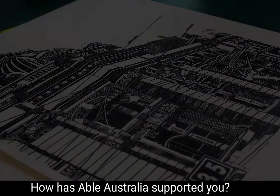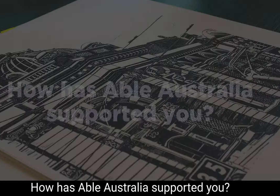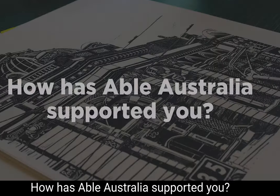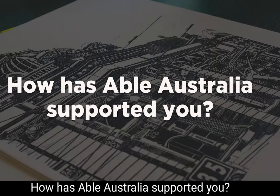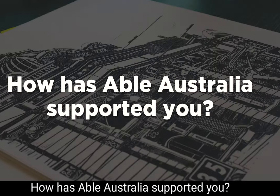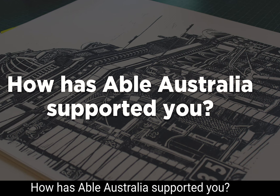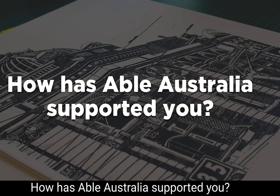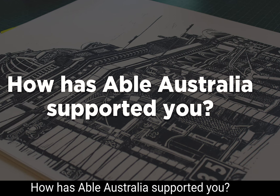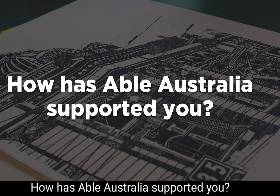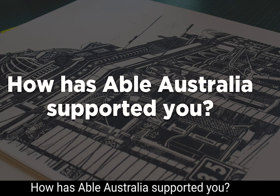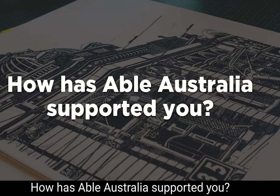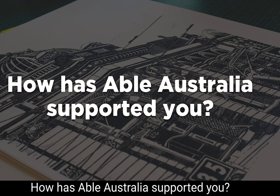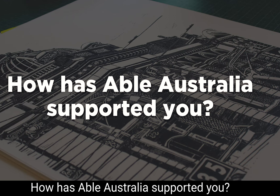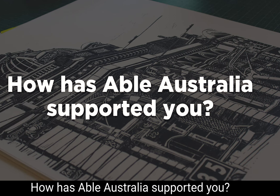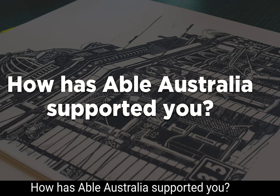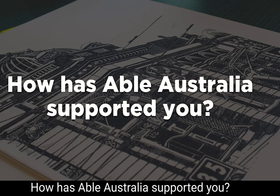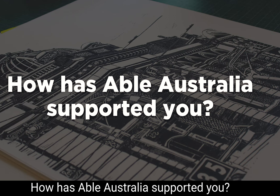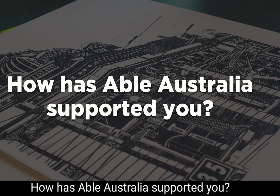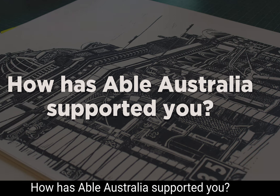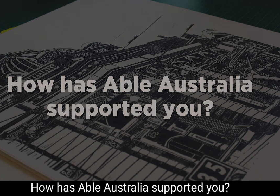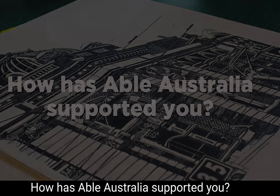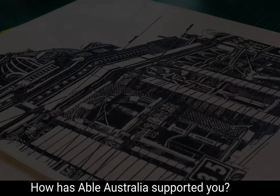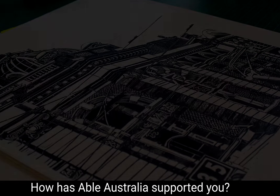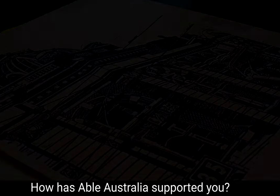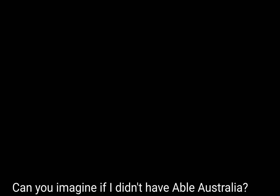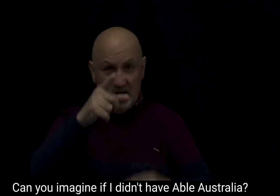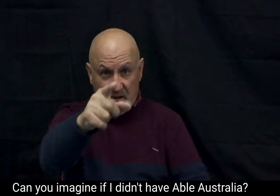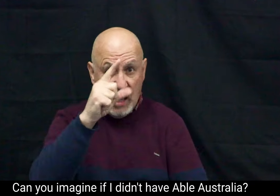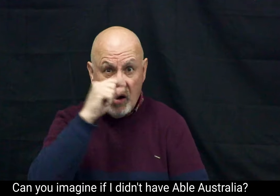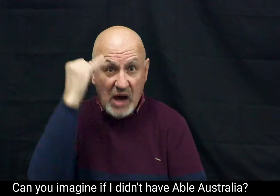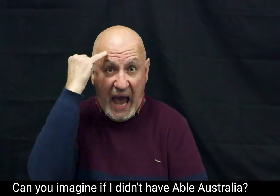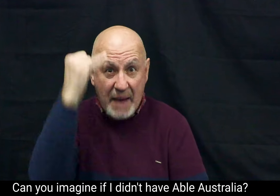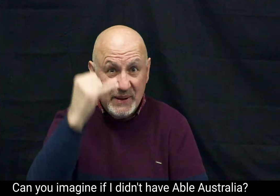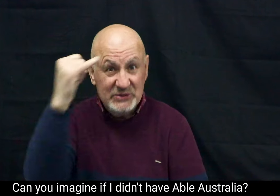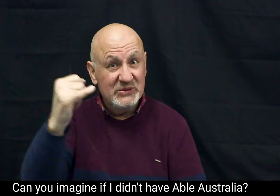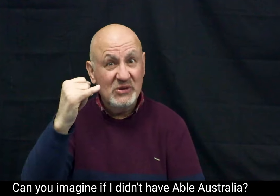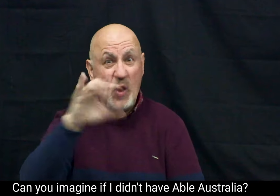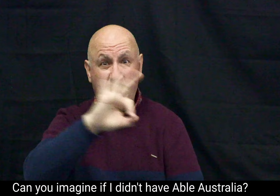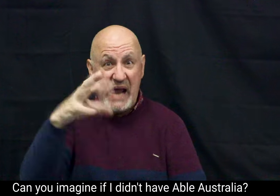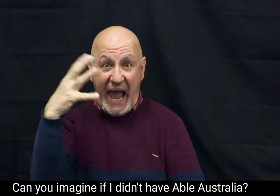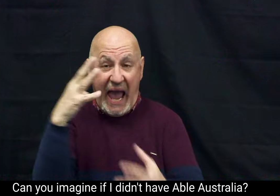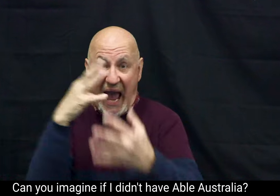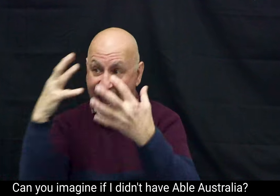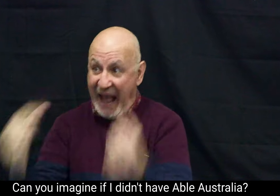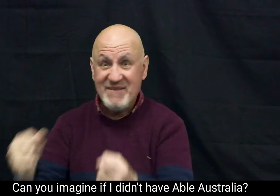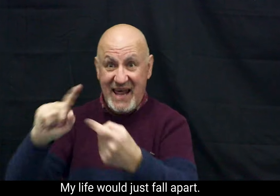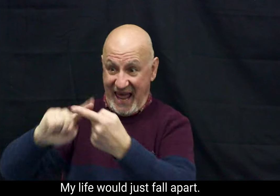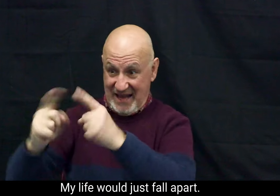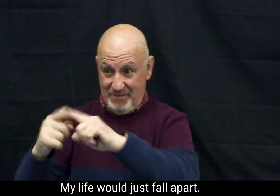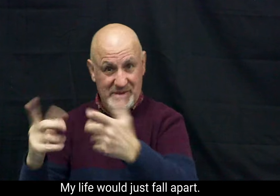How has ABLE Australia supported you? Can you imagine? If I didn't have ABLE Australia, my life would